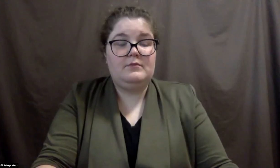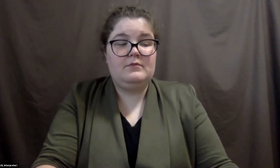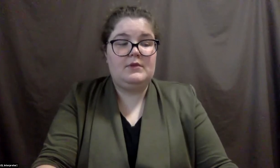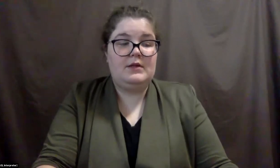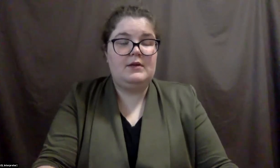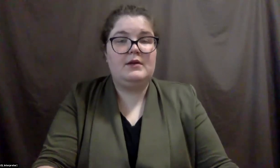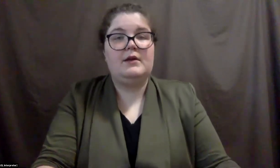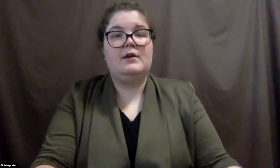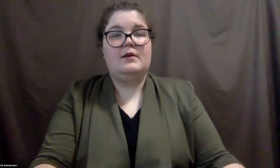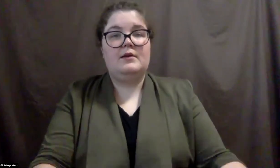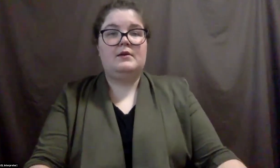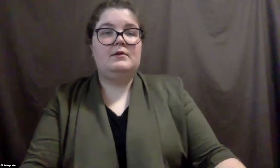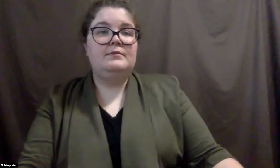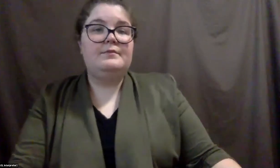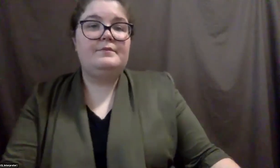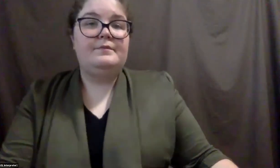yeah, it's just, um,